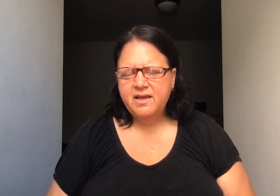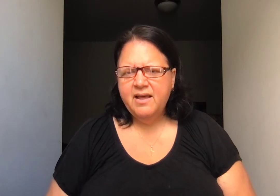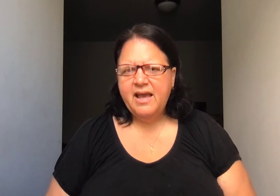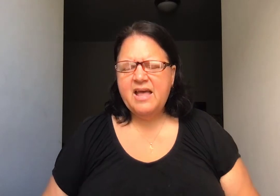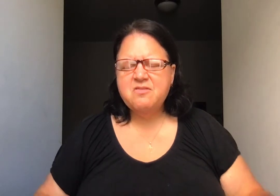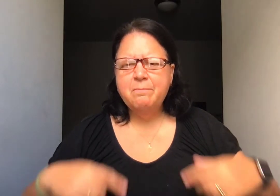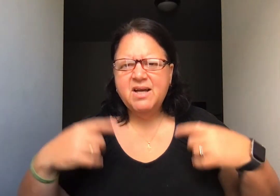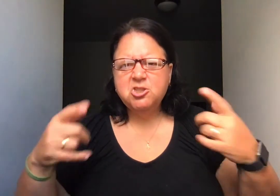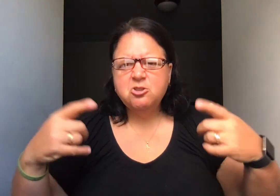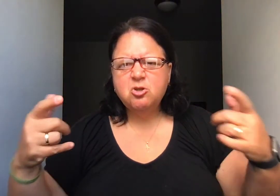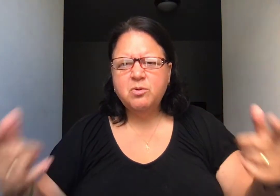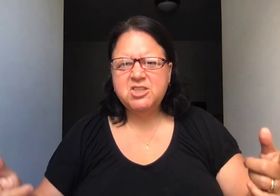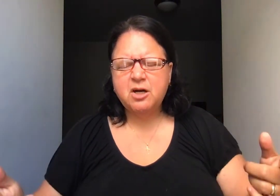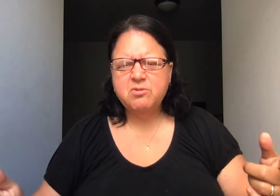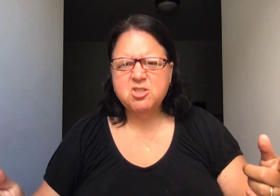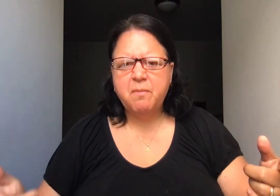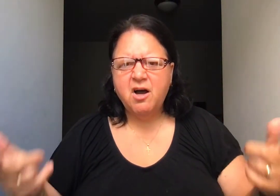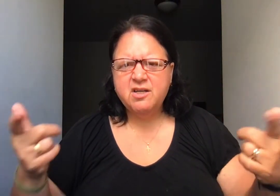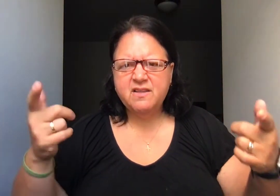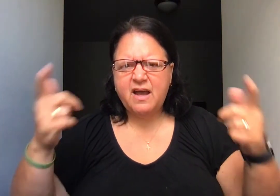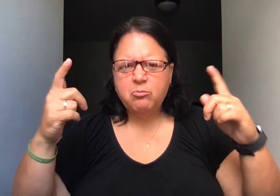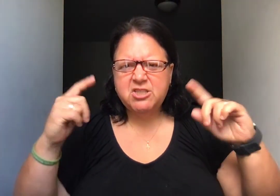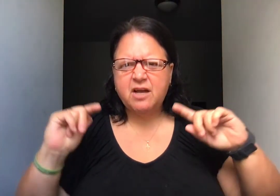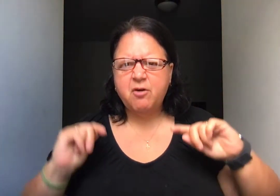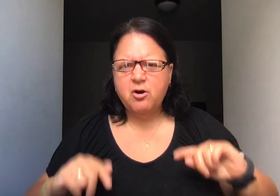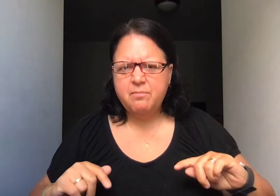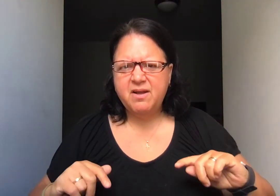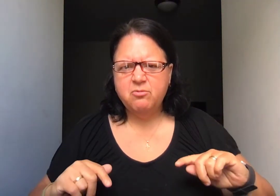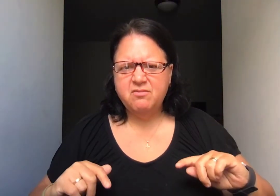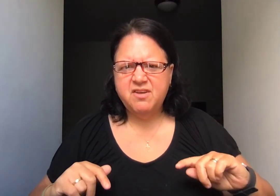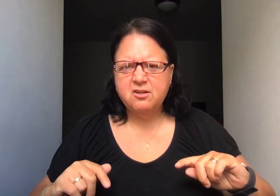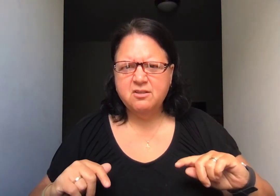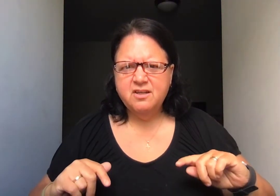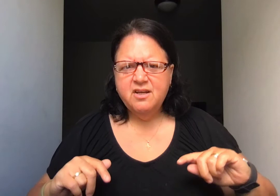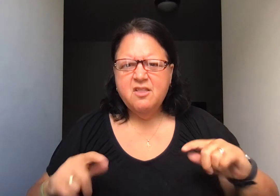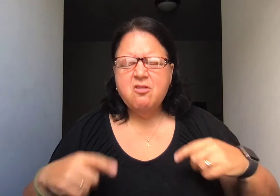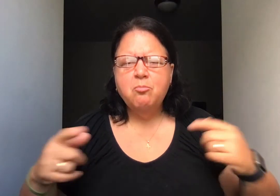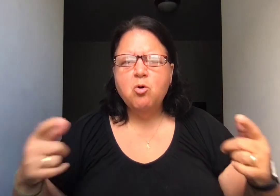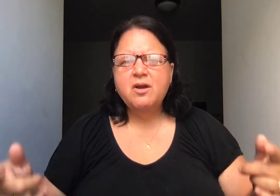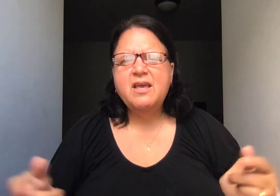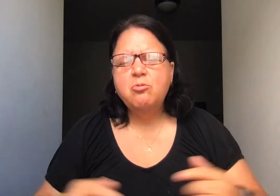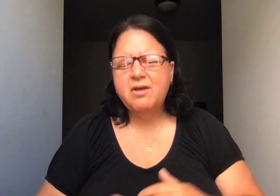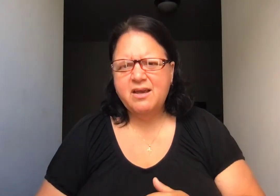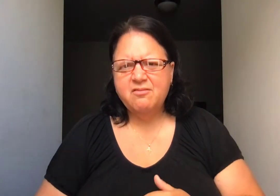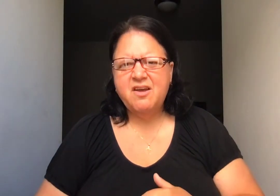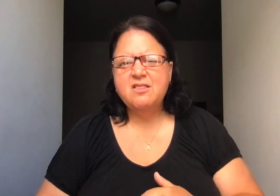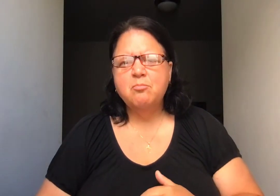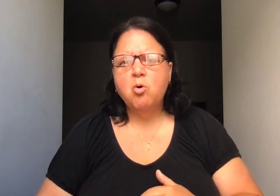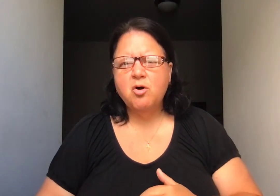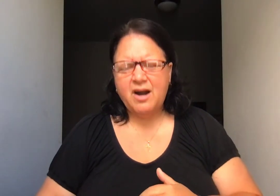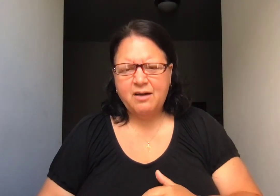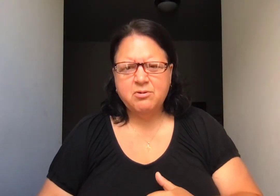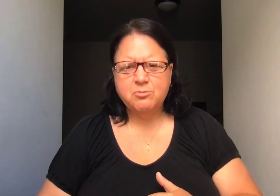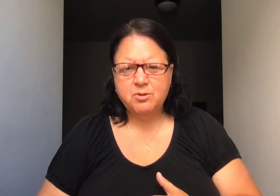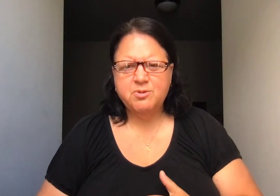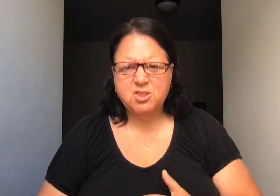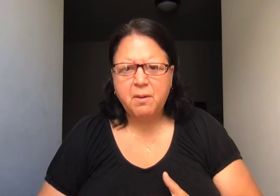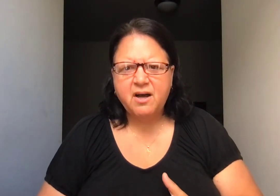And the measure to which I respond to that which I've already been revealed, the more he will give and the more I will respond.